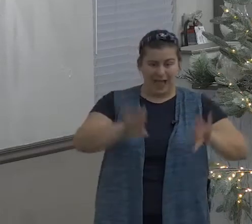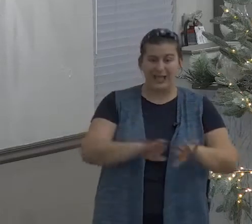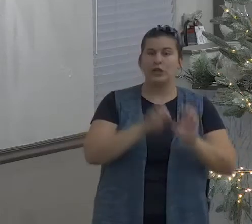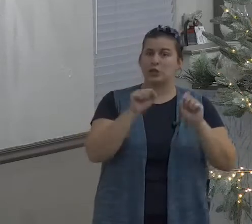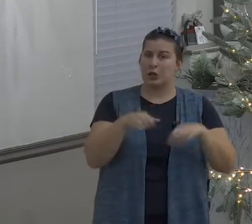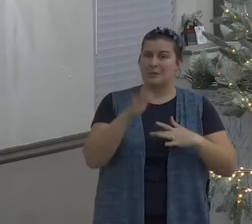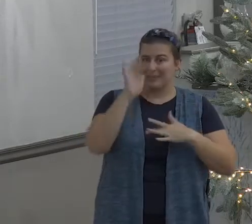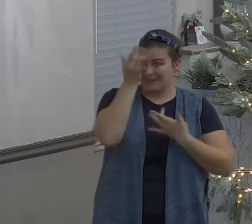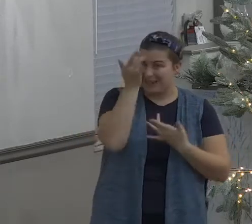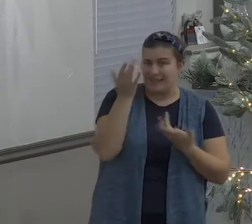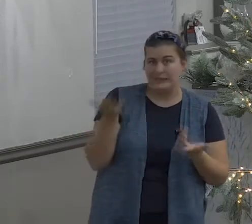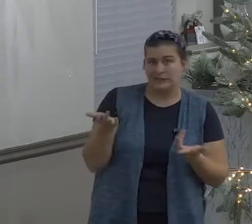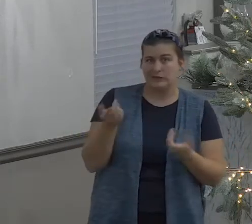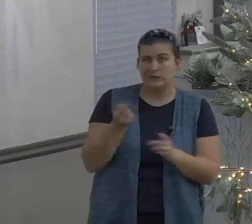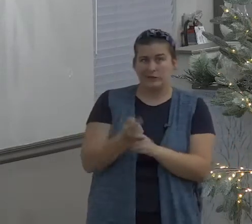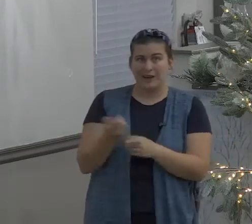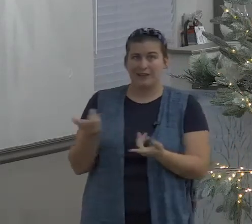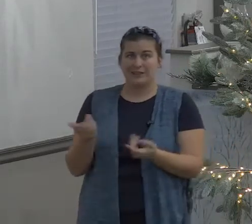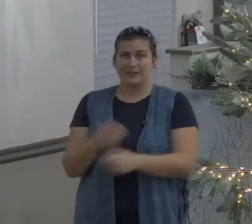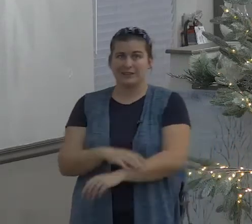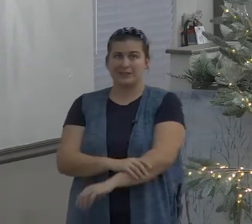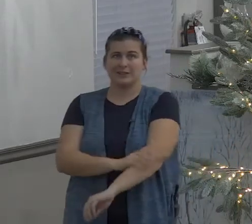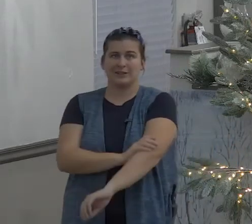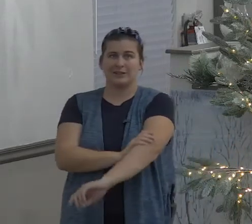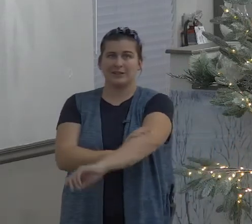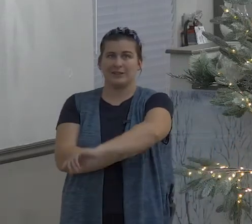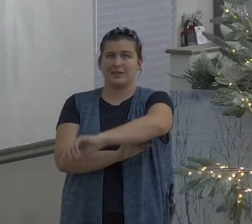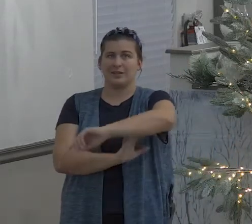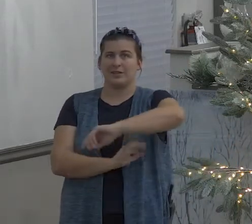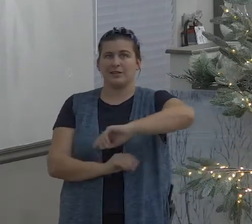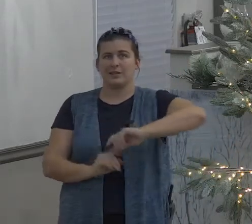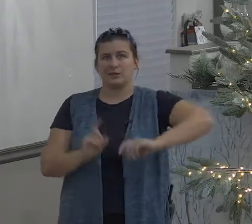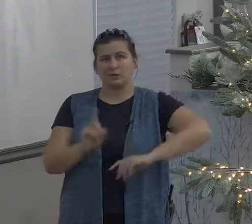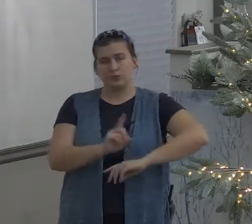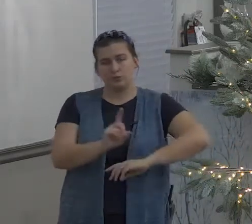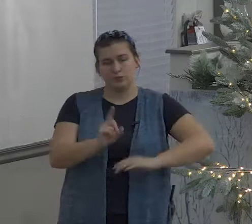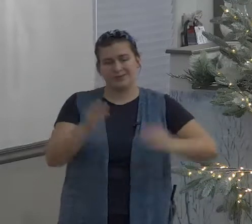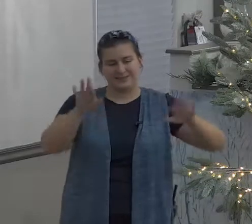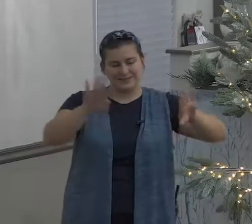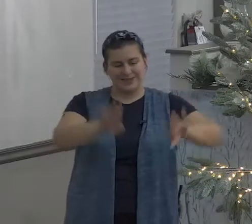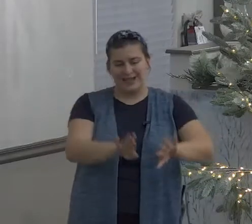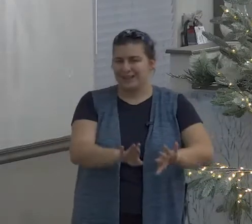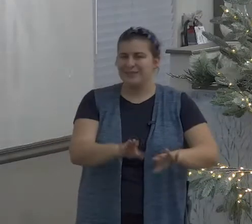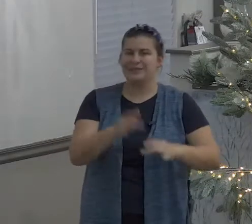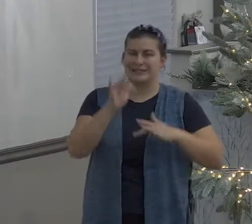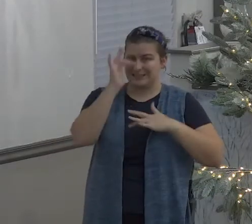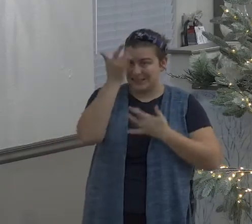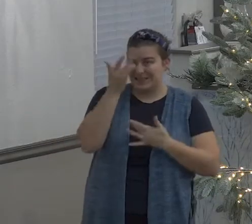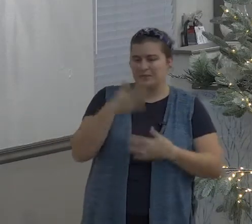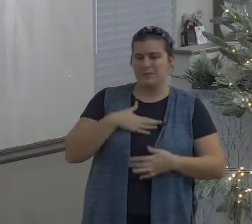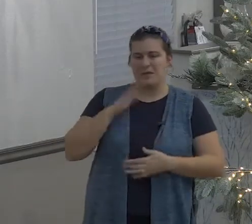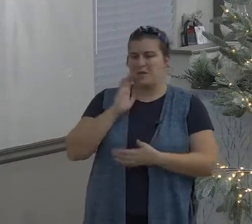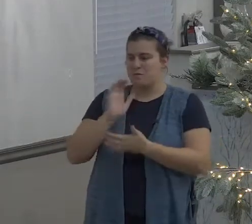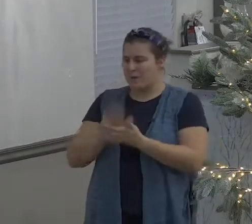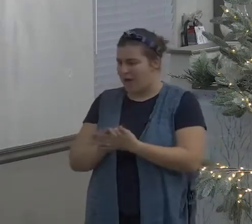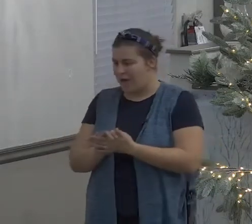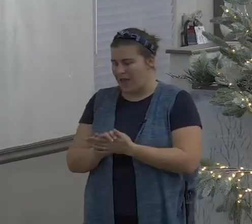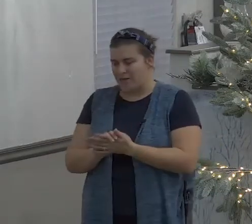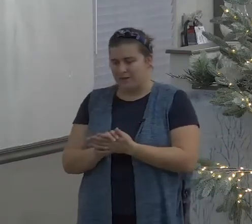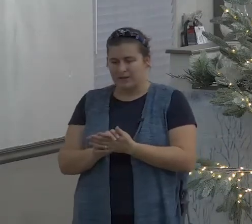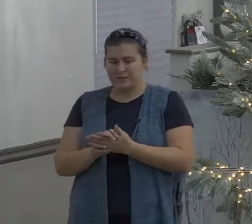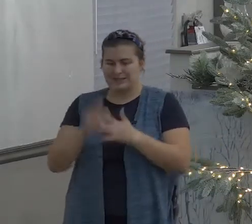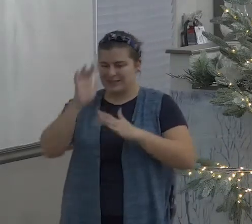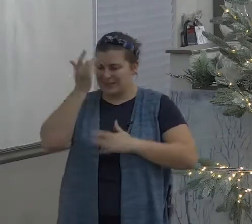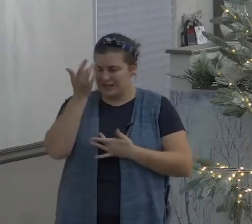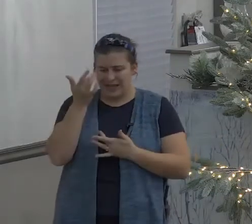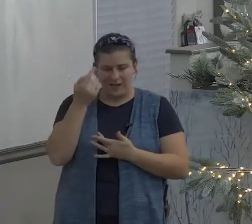I want whatever realm it is I want you to be glorified but understand that the valley could be a valley of